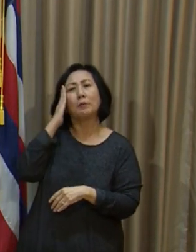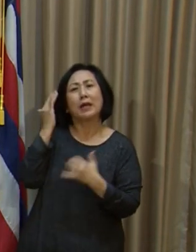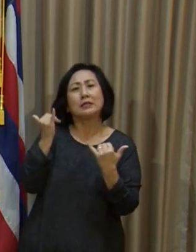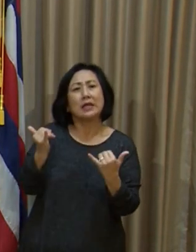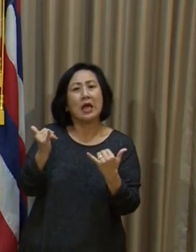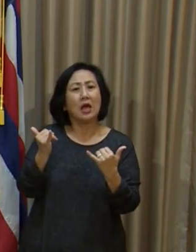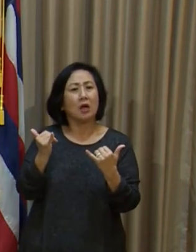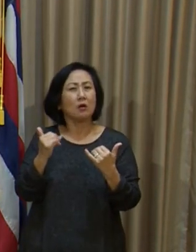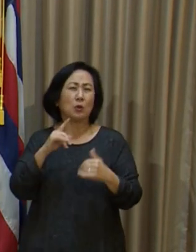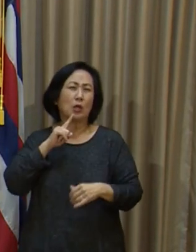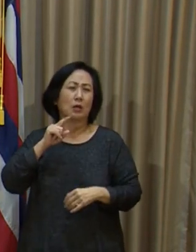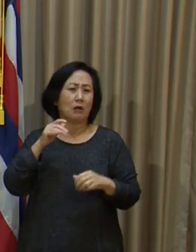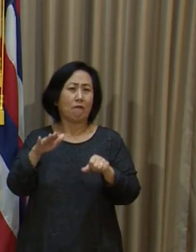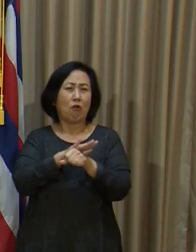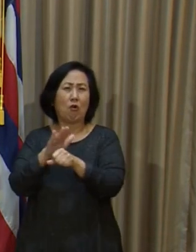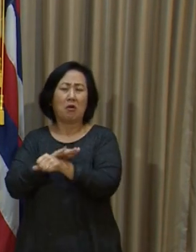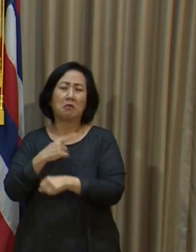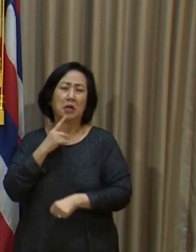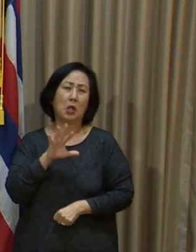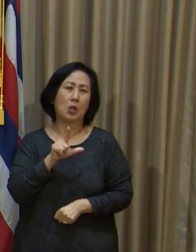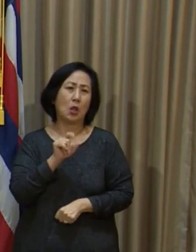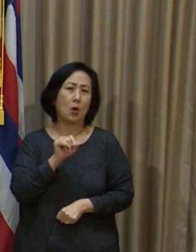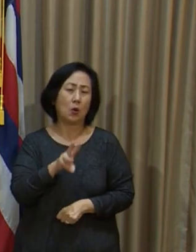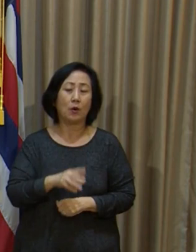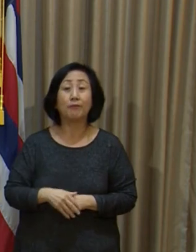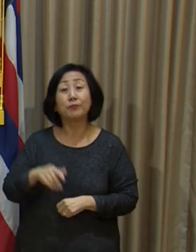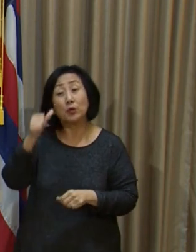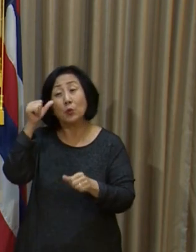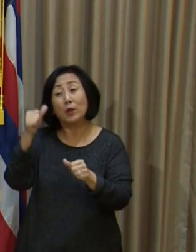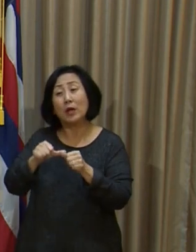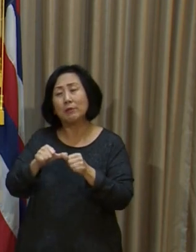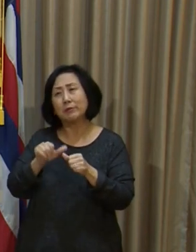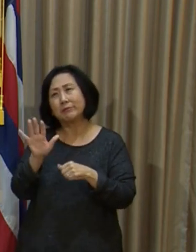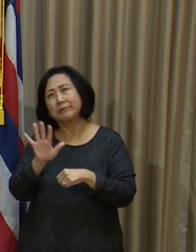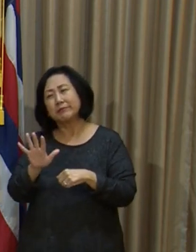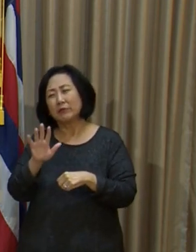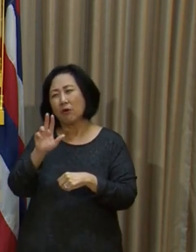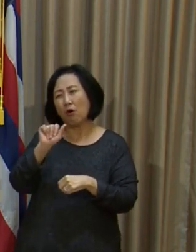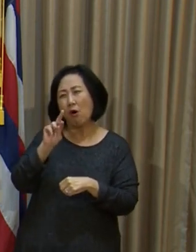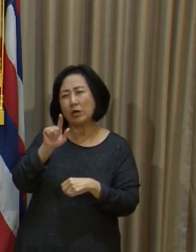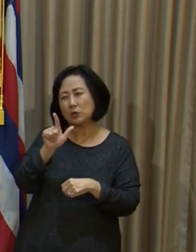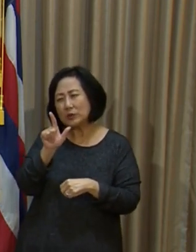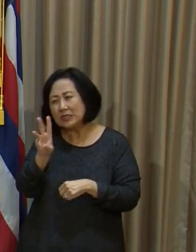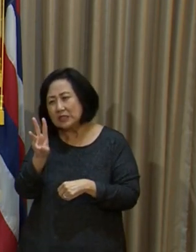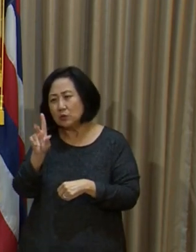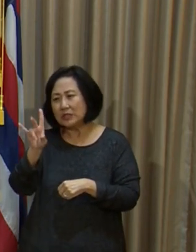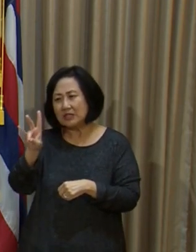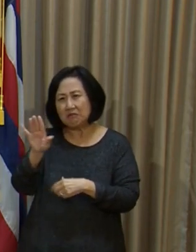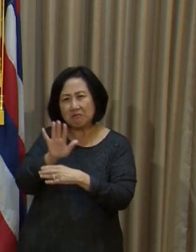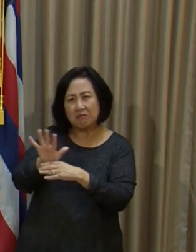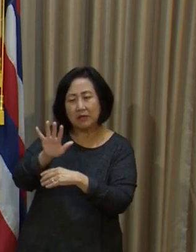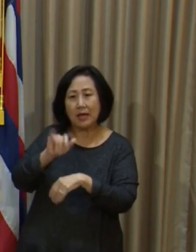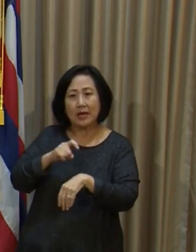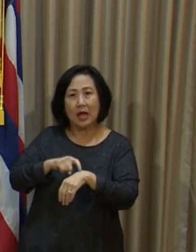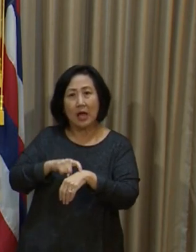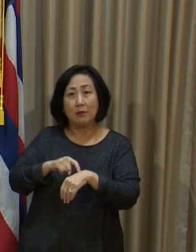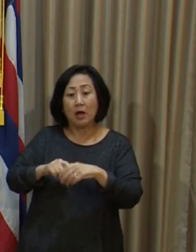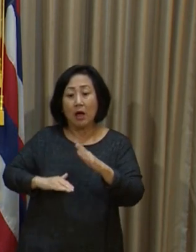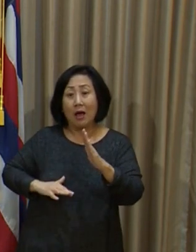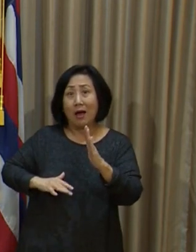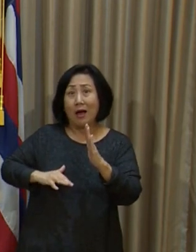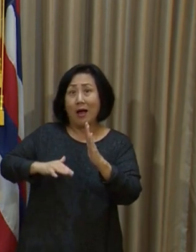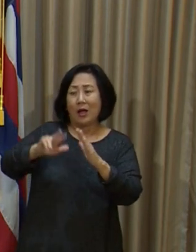very low level right now in use. As you remember, somewhere around August 26th or 27th, we reached about